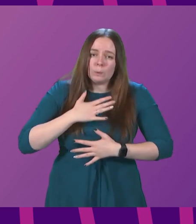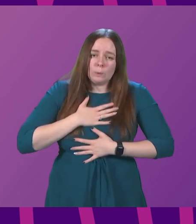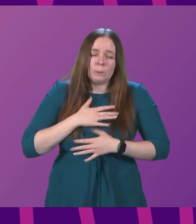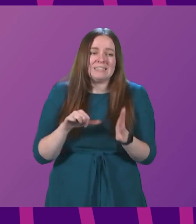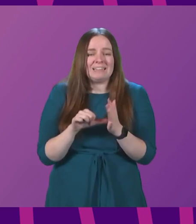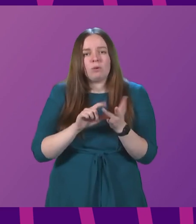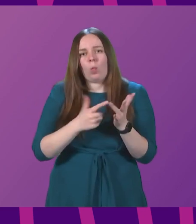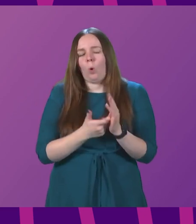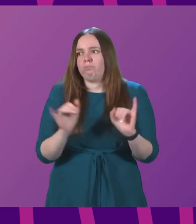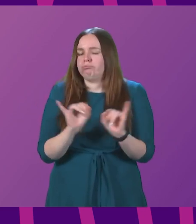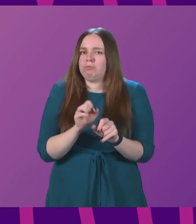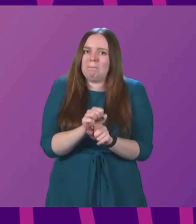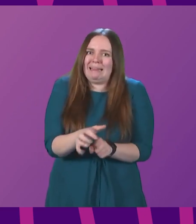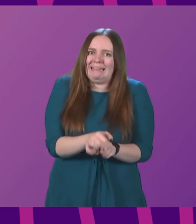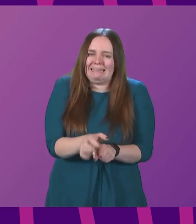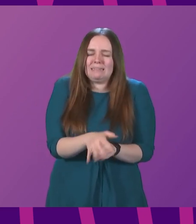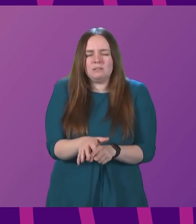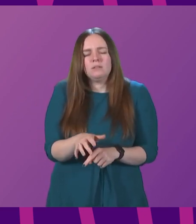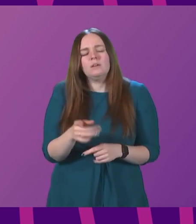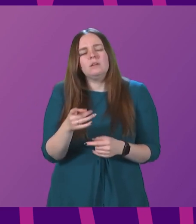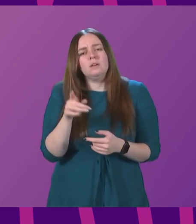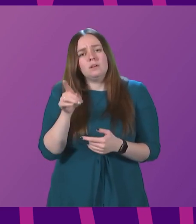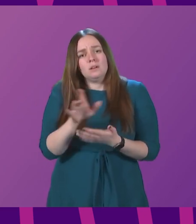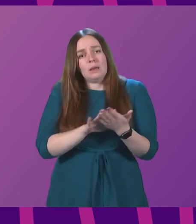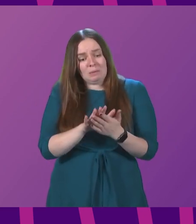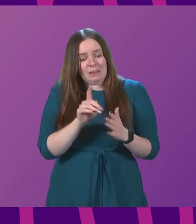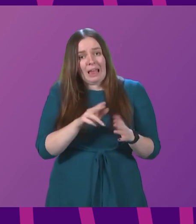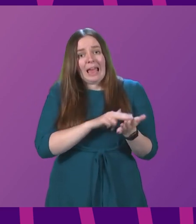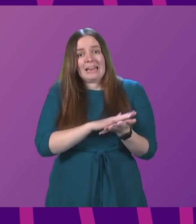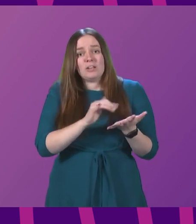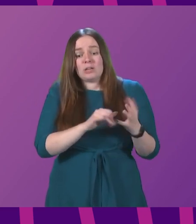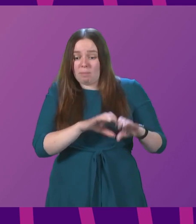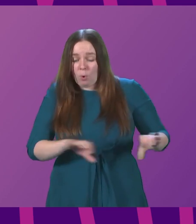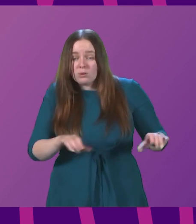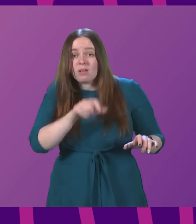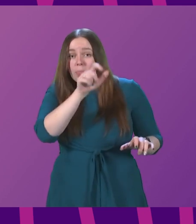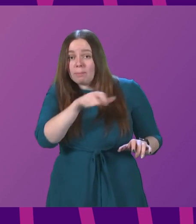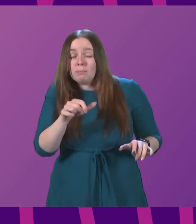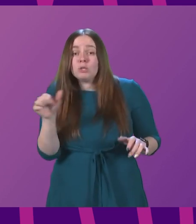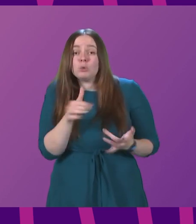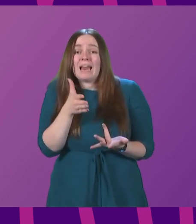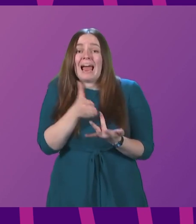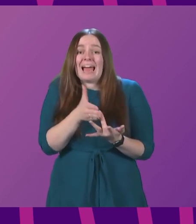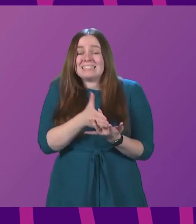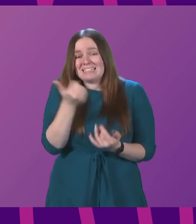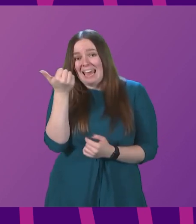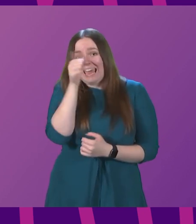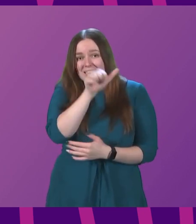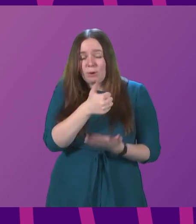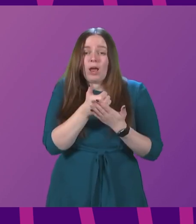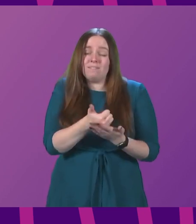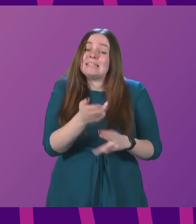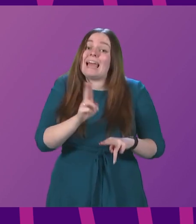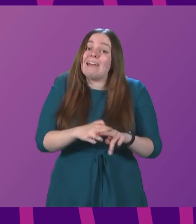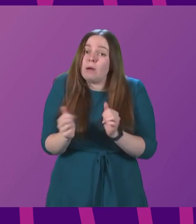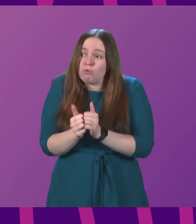or severe bleeding. Does she, therefore, agree with NHS warders in this? And that the public should access expert advice, if it is appropriate,